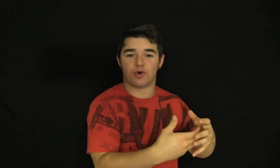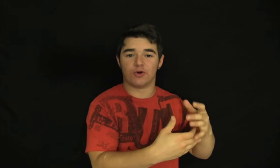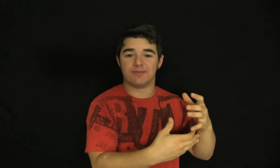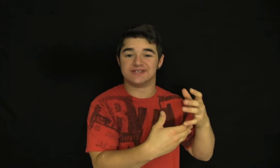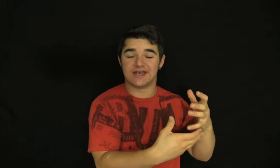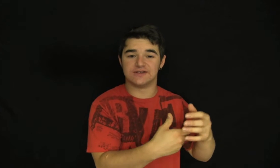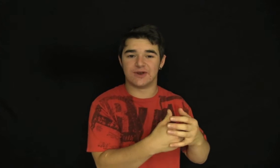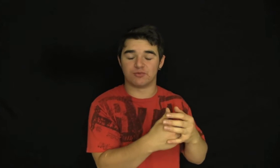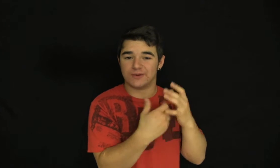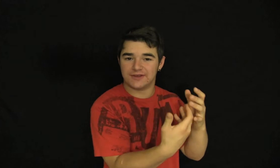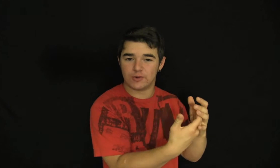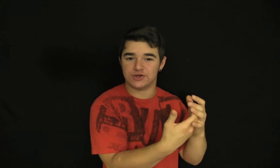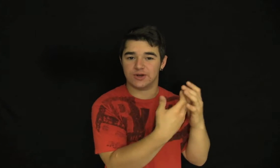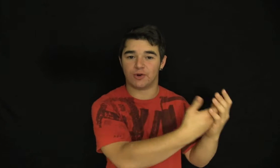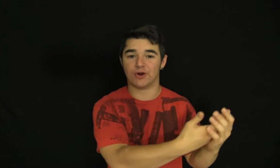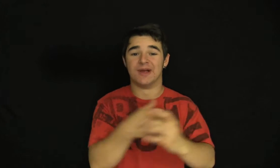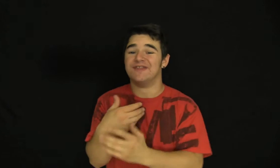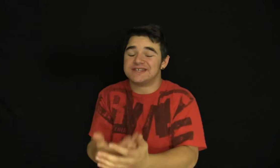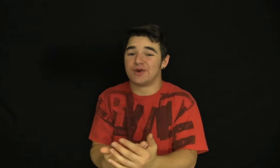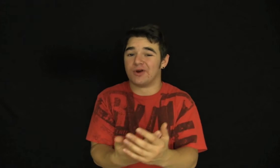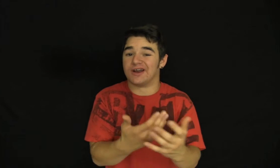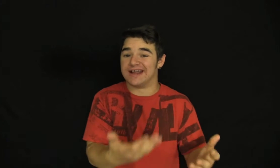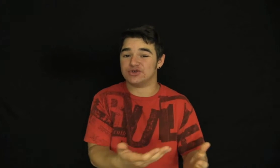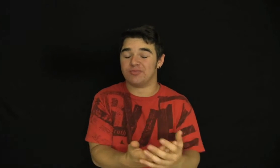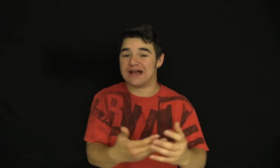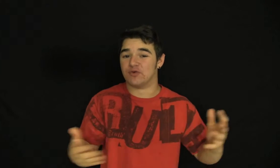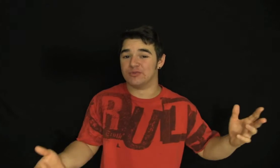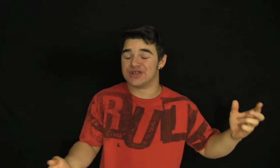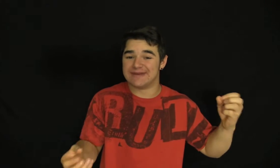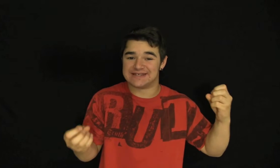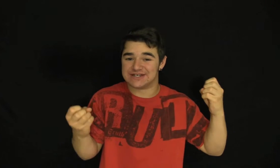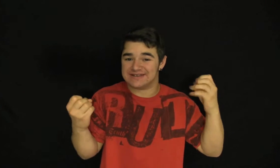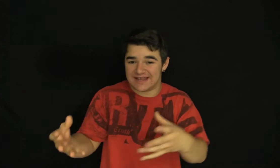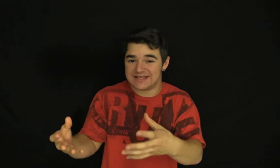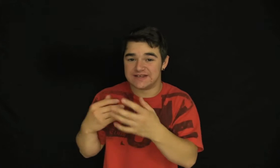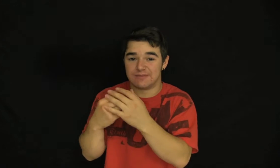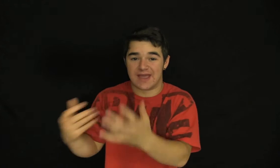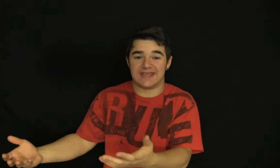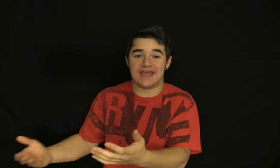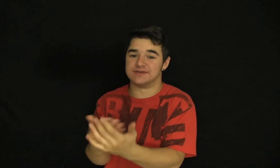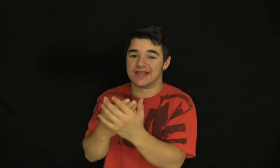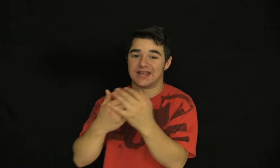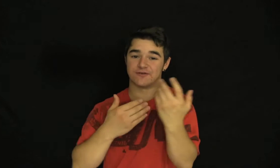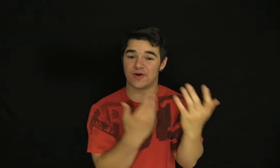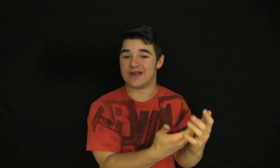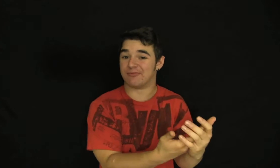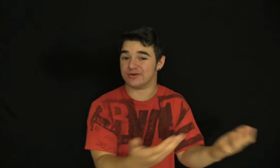programming skills, and you have to really know what you're doing to program. This is going to work on an Android platform, so that makes it just easy to make games like any other phone app would.